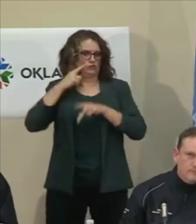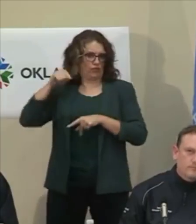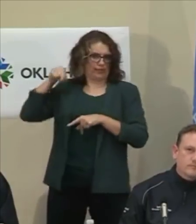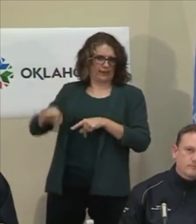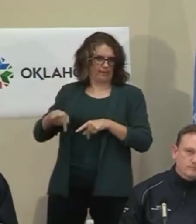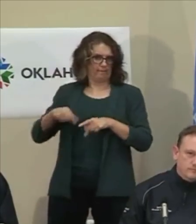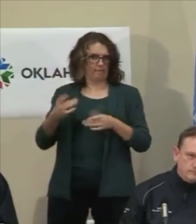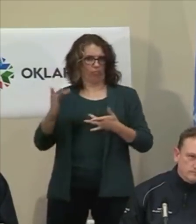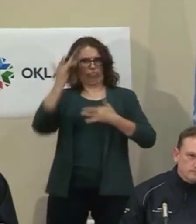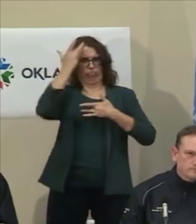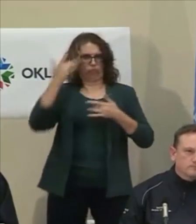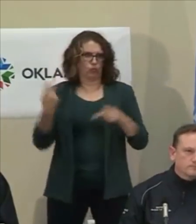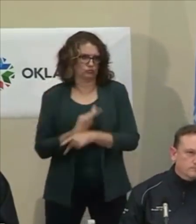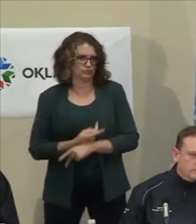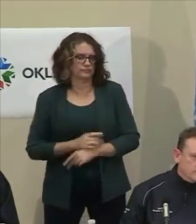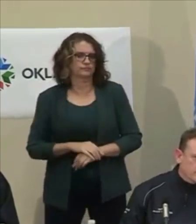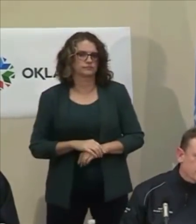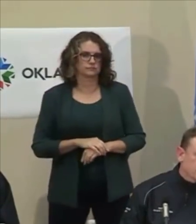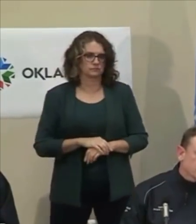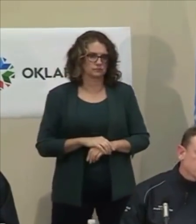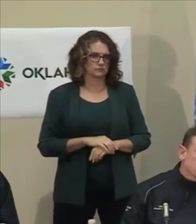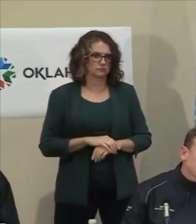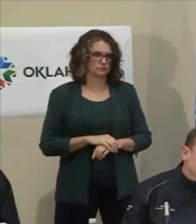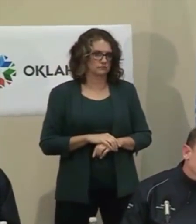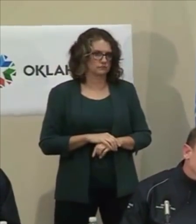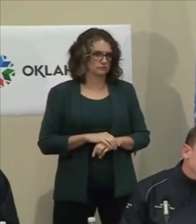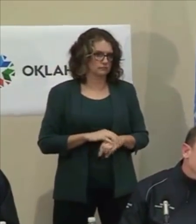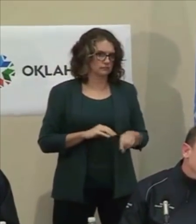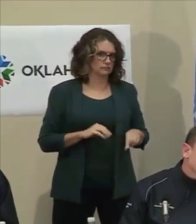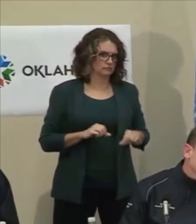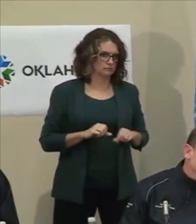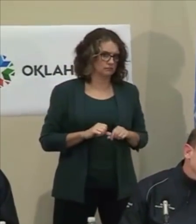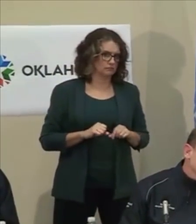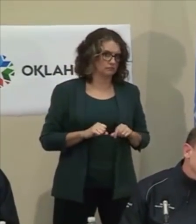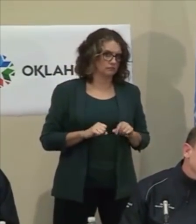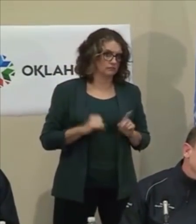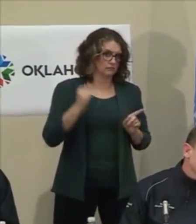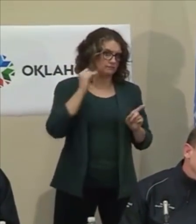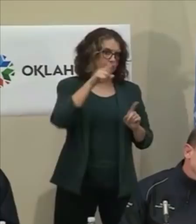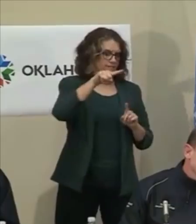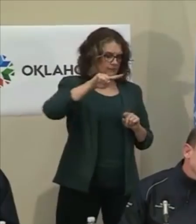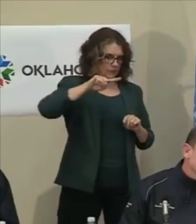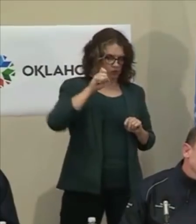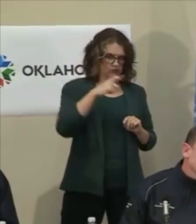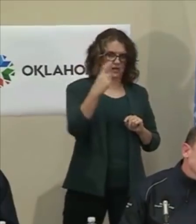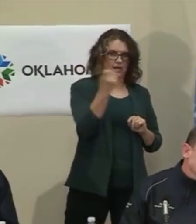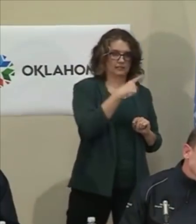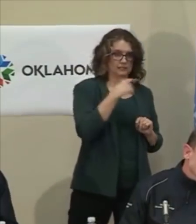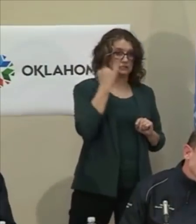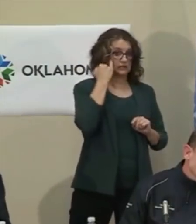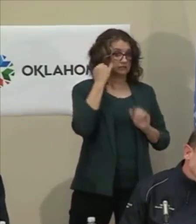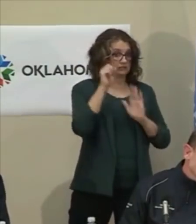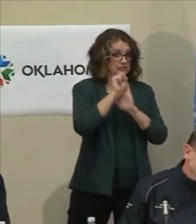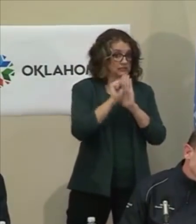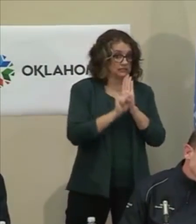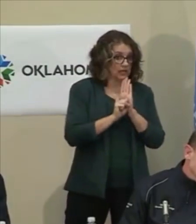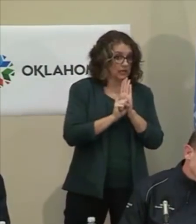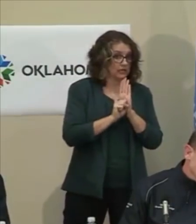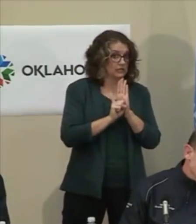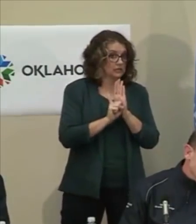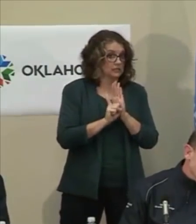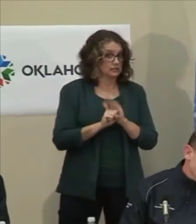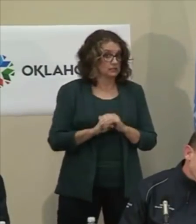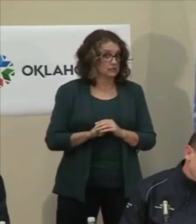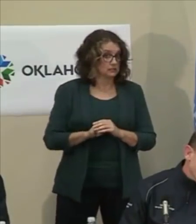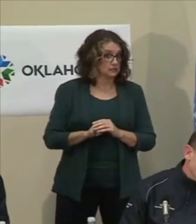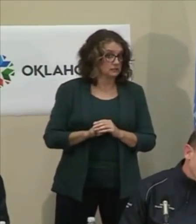is still the same. Dr. Strong, if state epidemiologist came to you and said, hey, I think we need to take some more measures